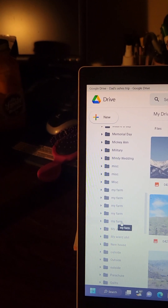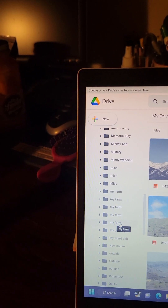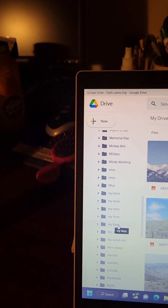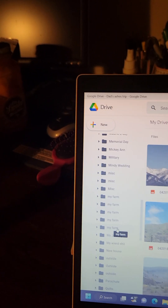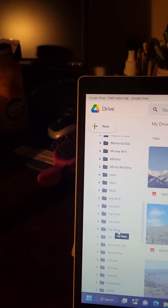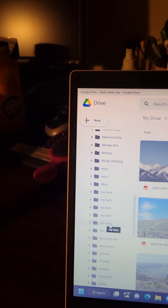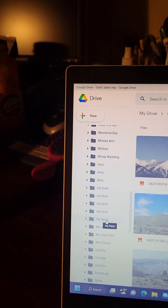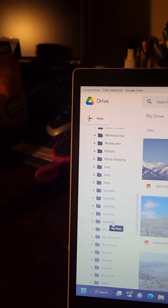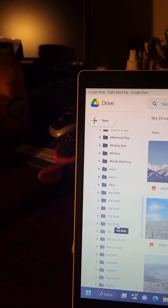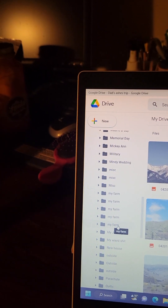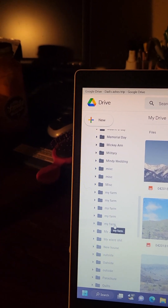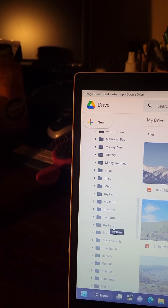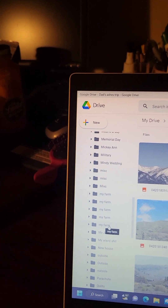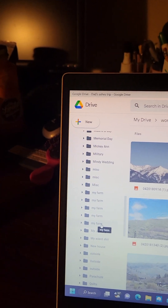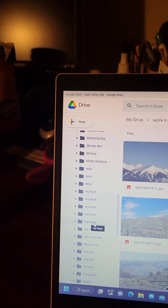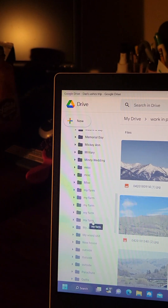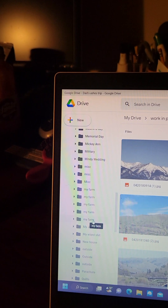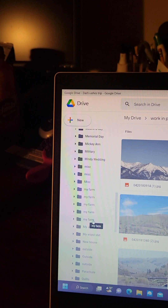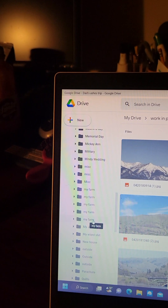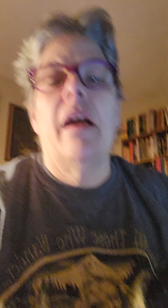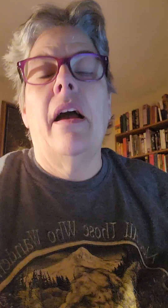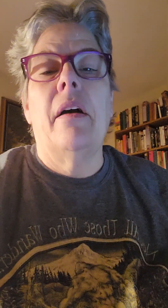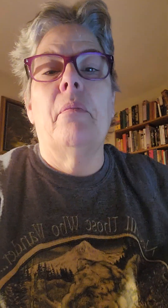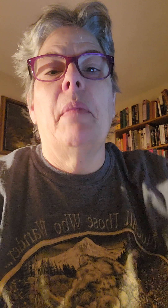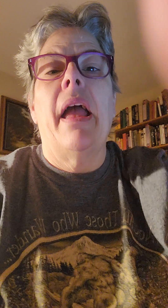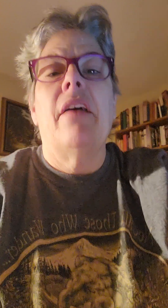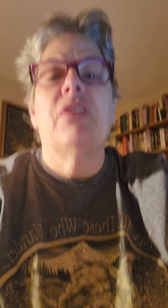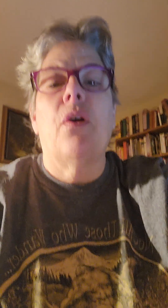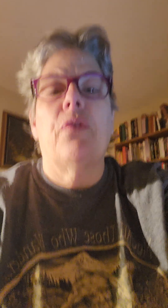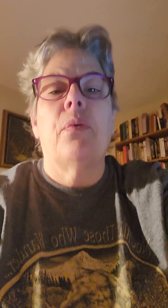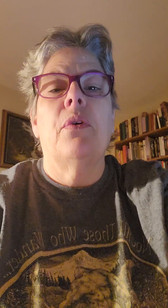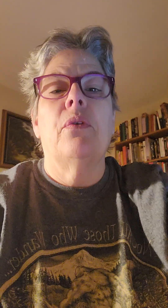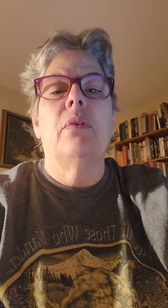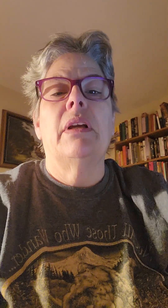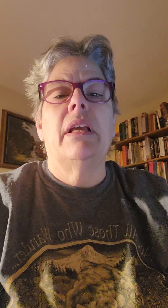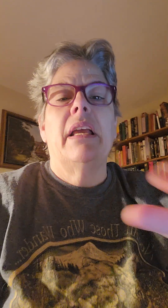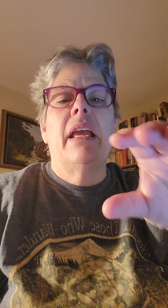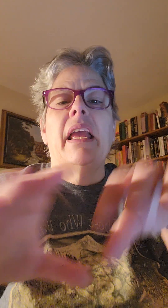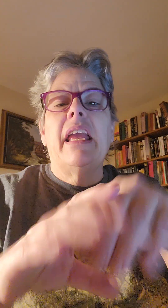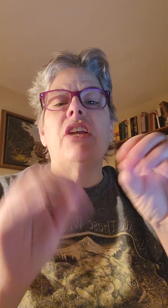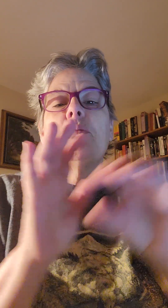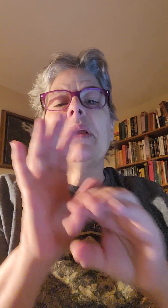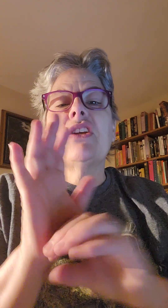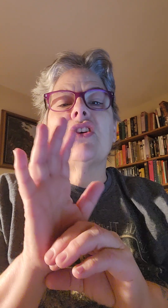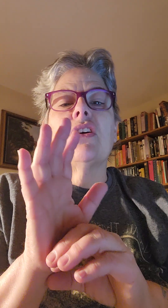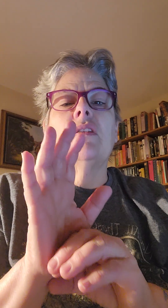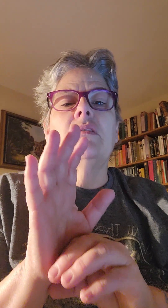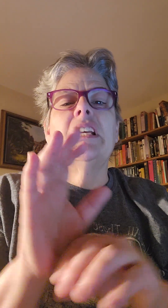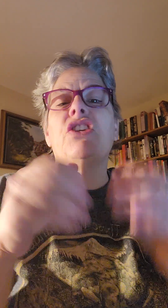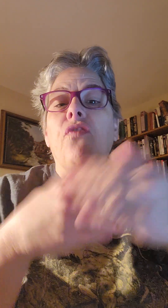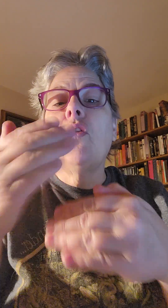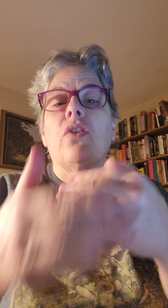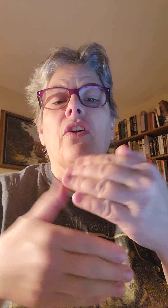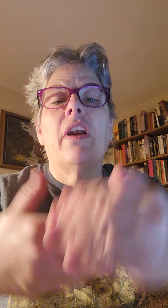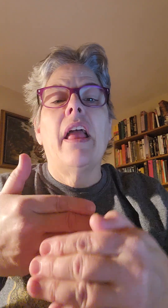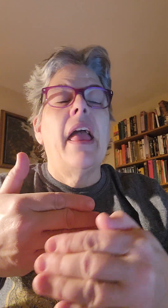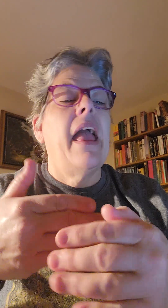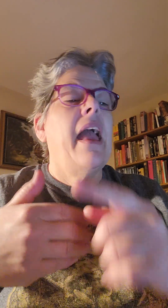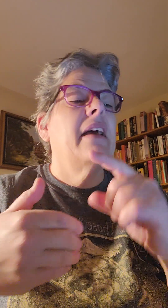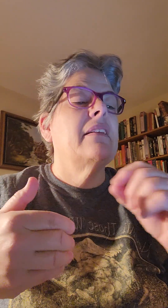and that takes time. That takes a lot of time. Um, I have to go through each picture, each folder. And